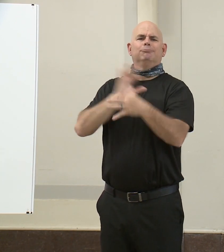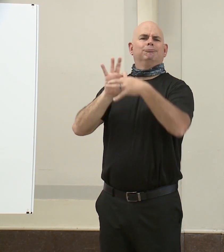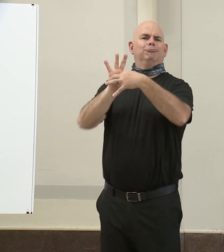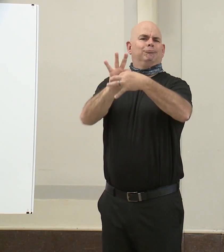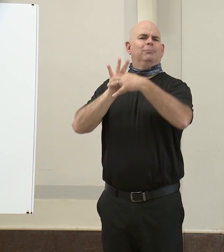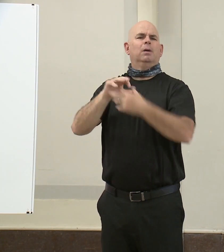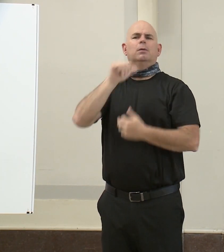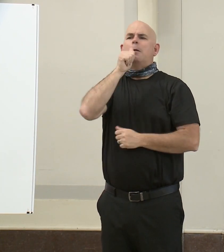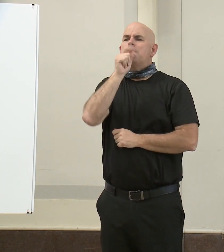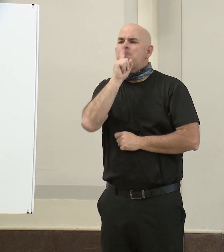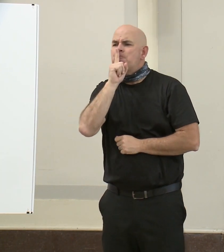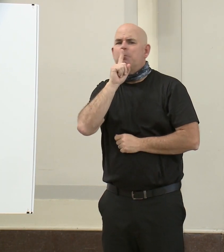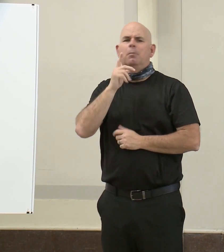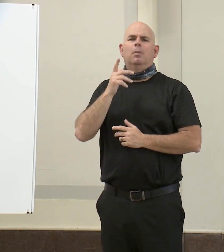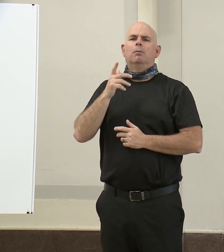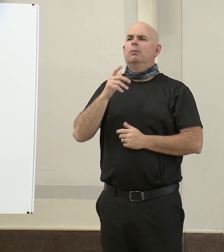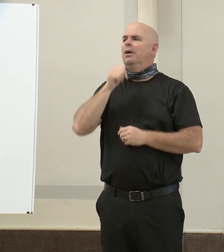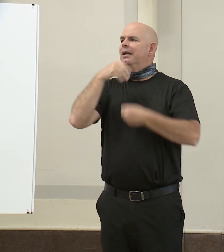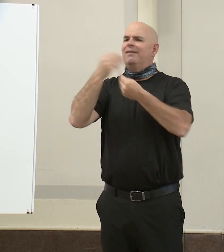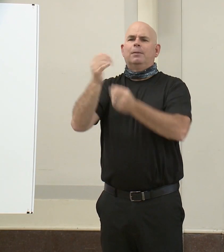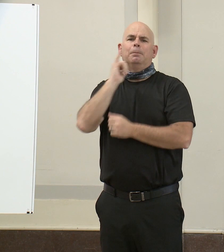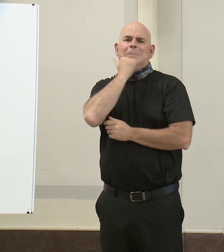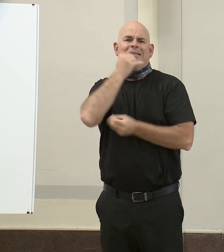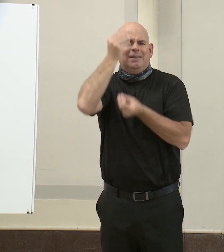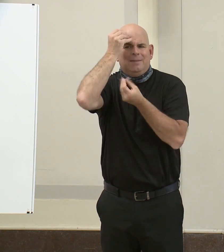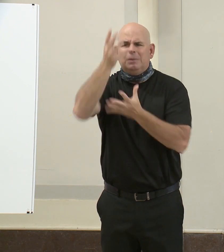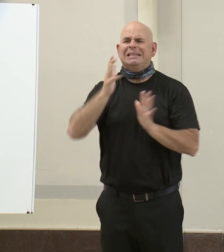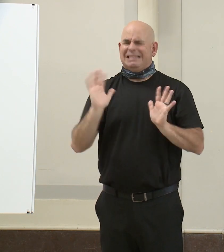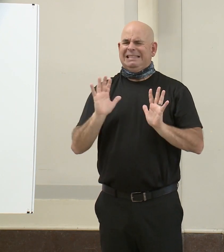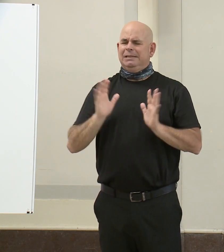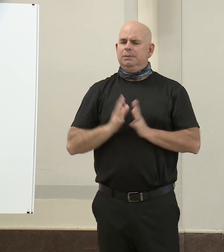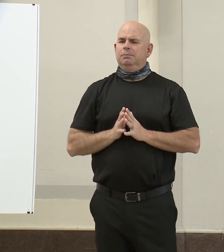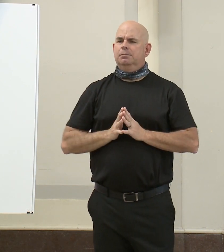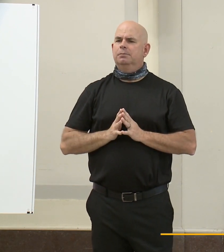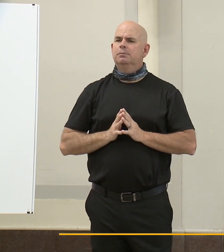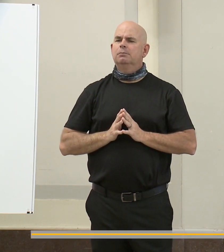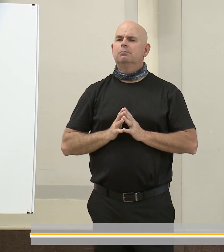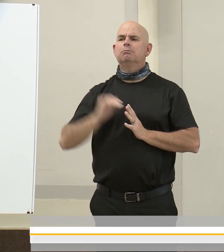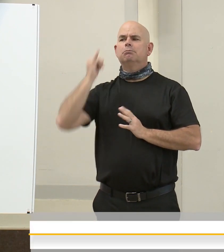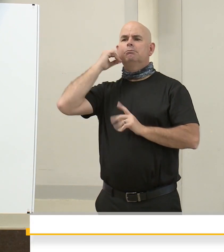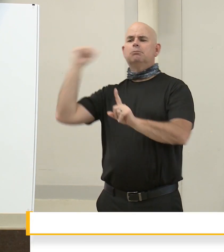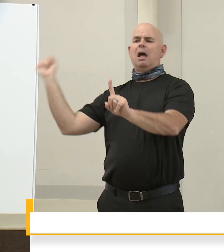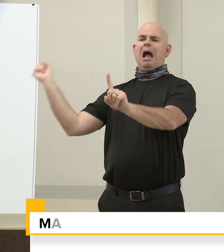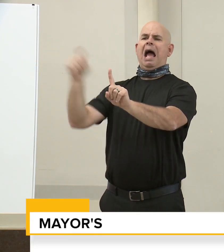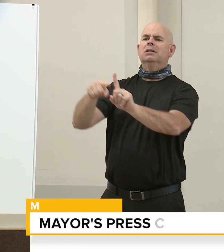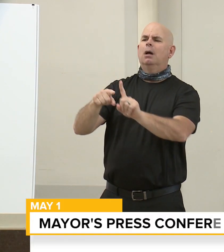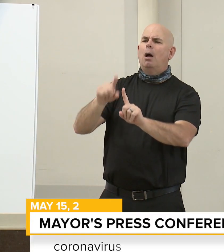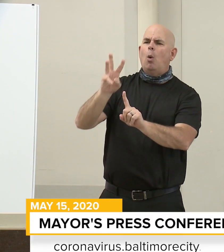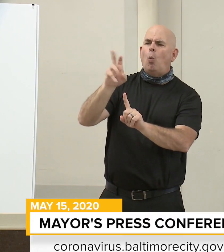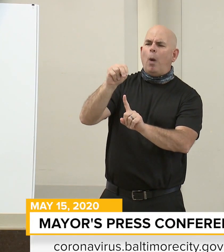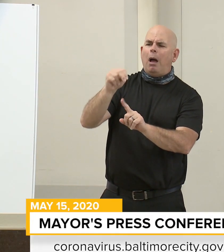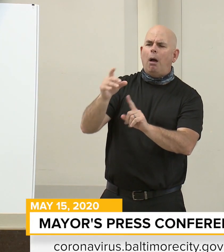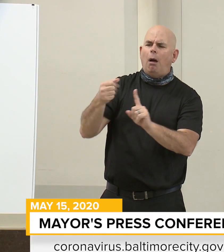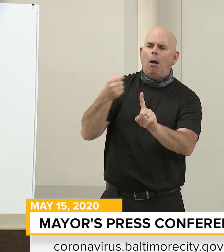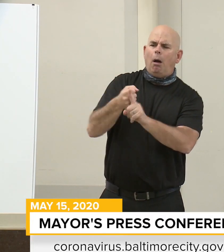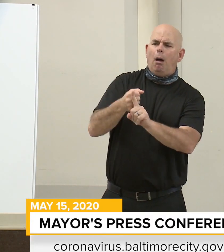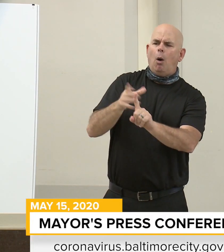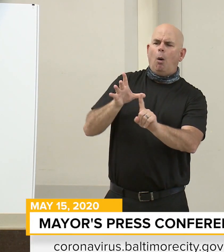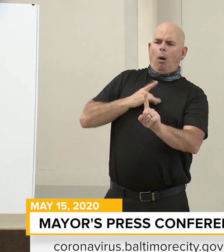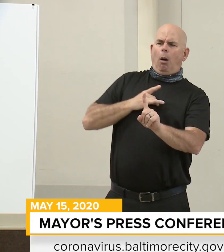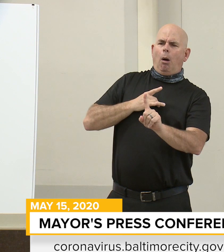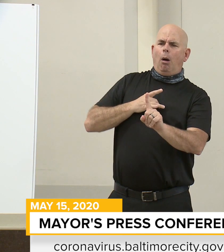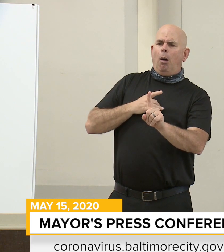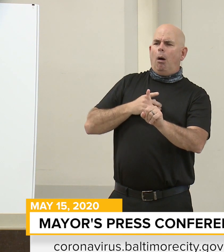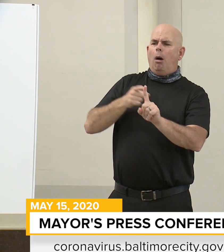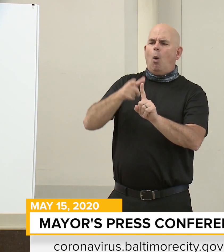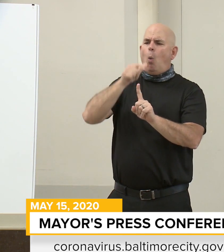They are also reaching out to ask you about your movements during the time you were able to spread disease, and to ask about the people you may have been in